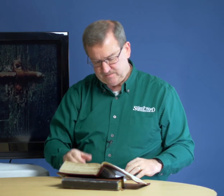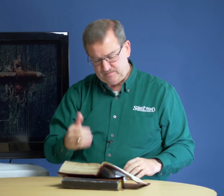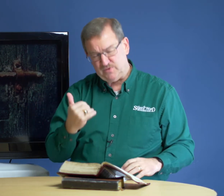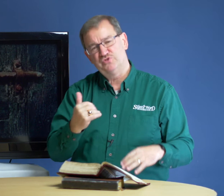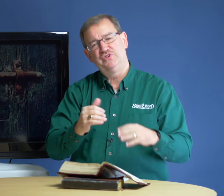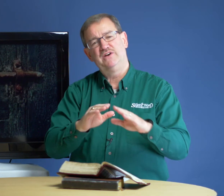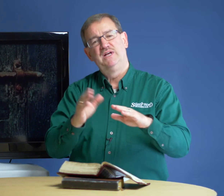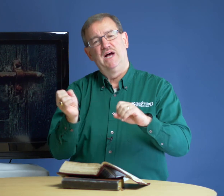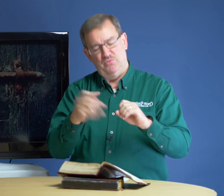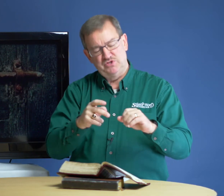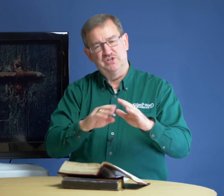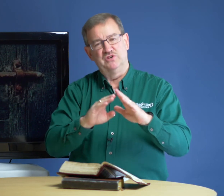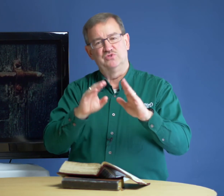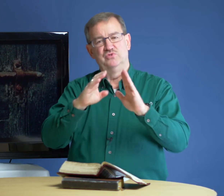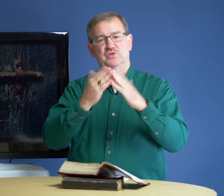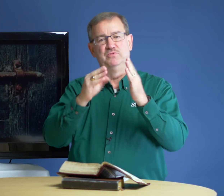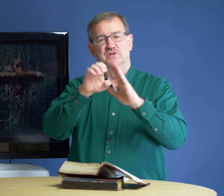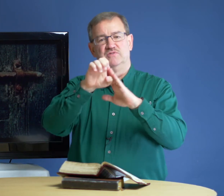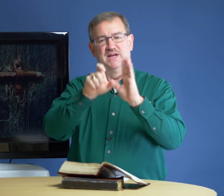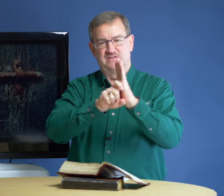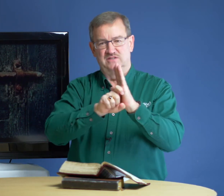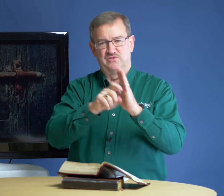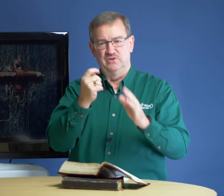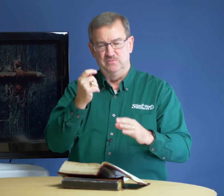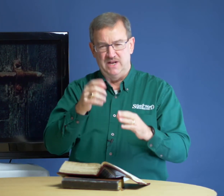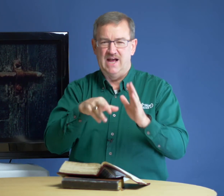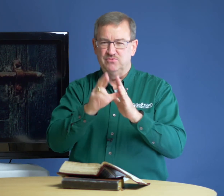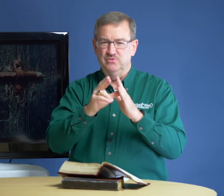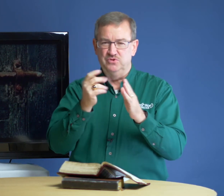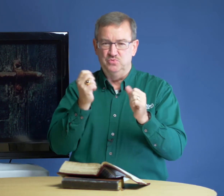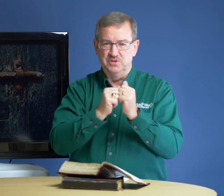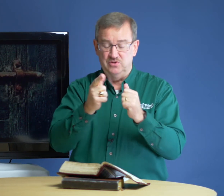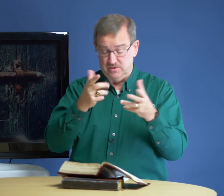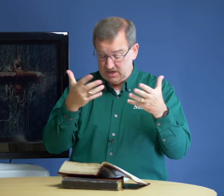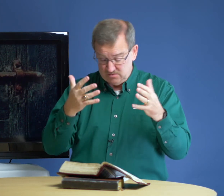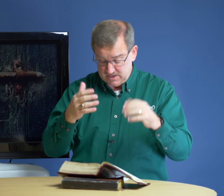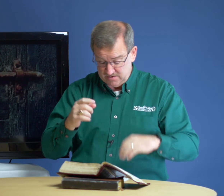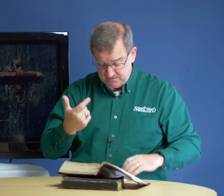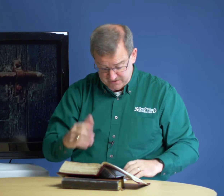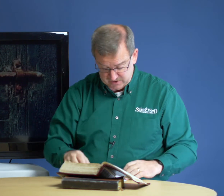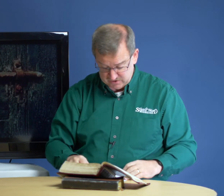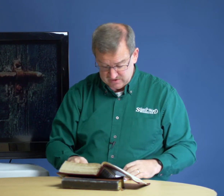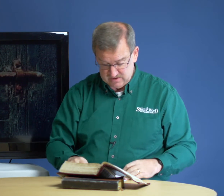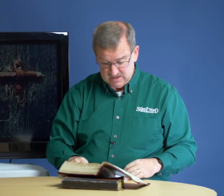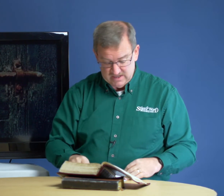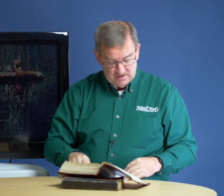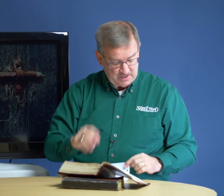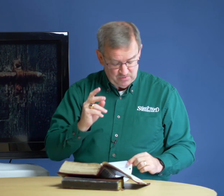So now I want you to go to the book of Exodus for a little bit. I have to review with you and then I'll, then I'll be finished, but I want